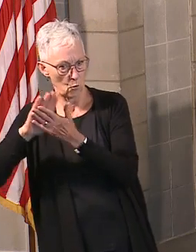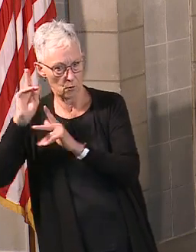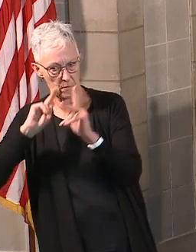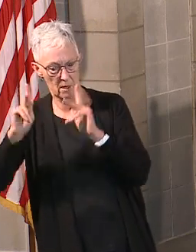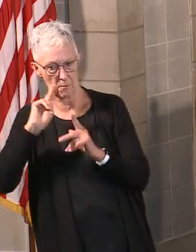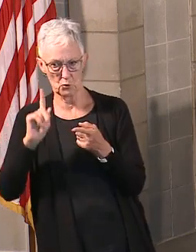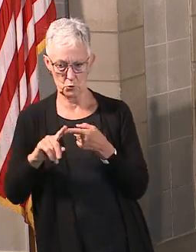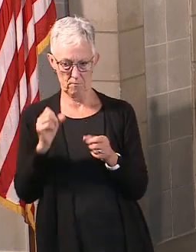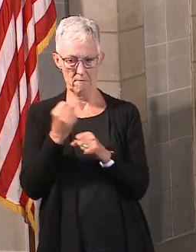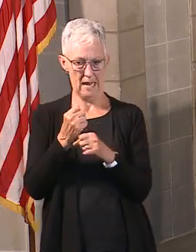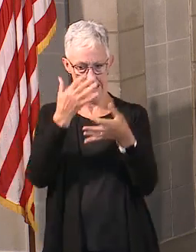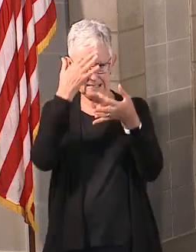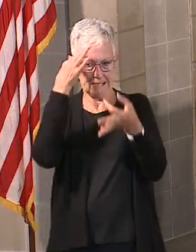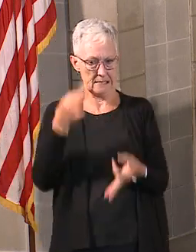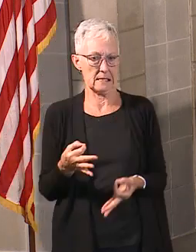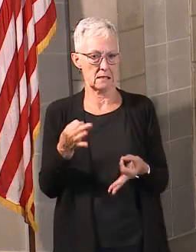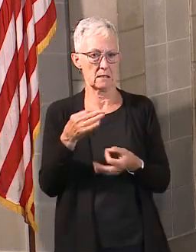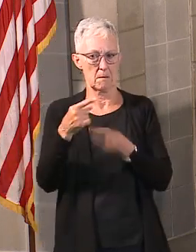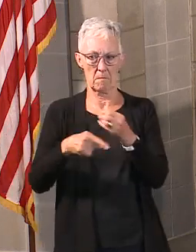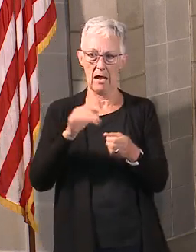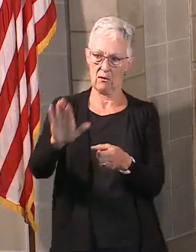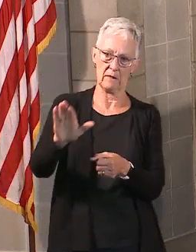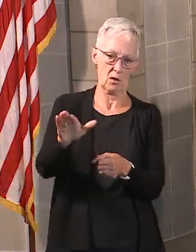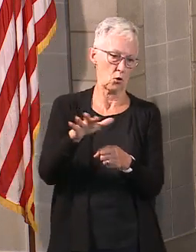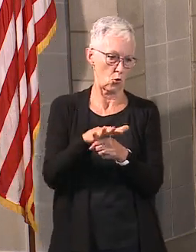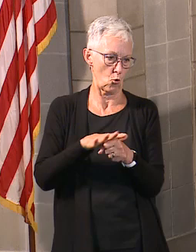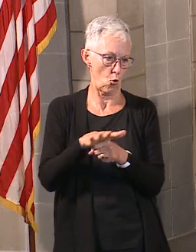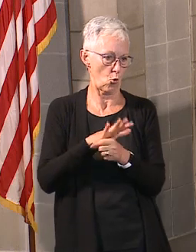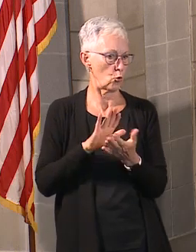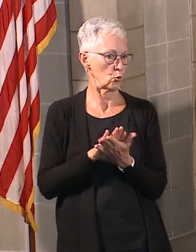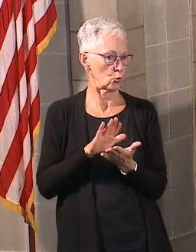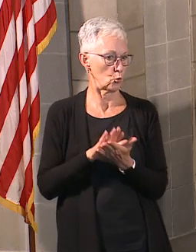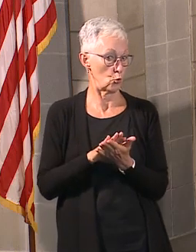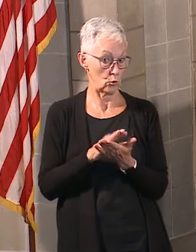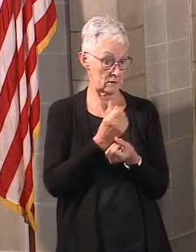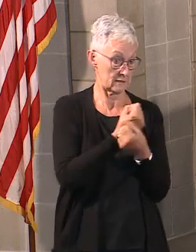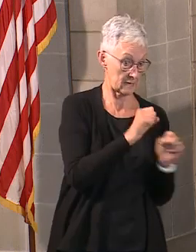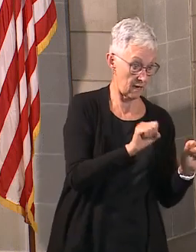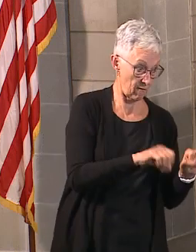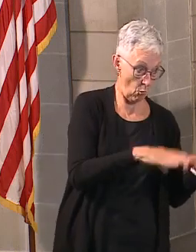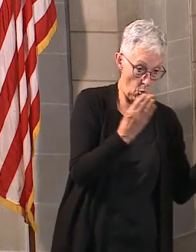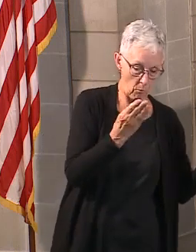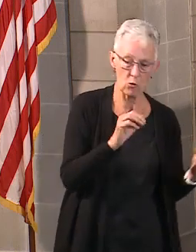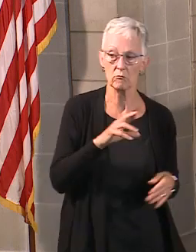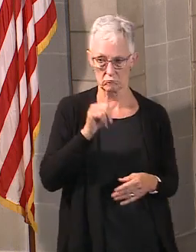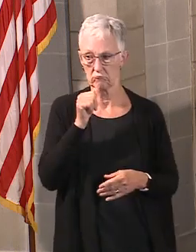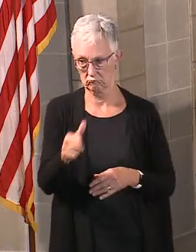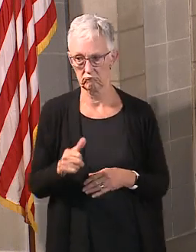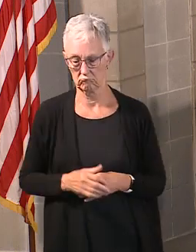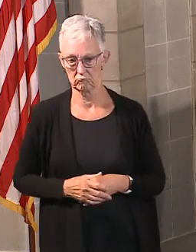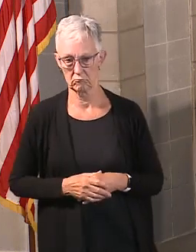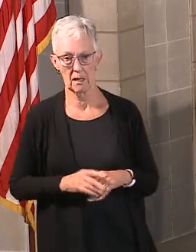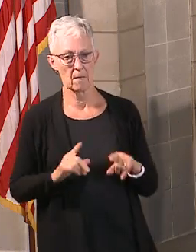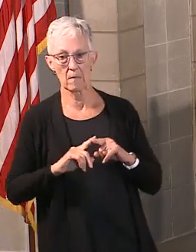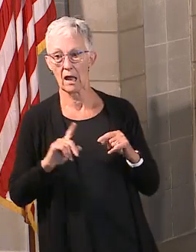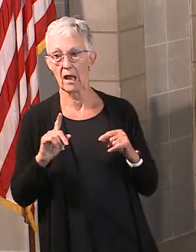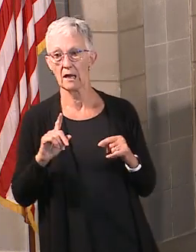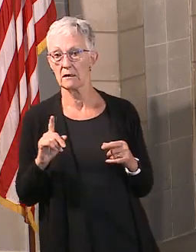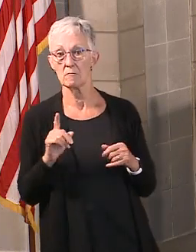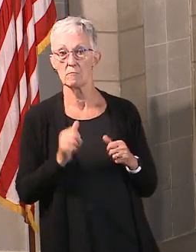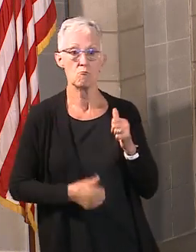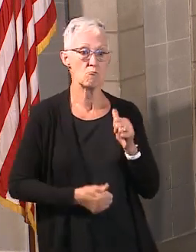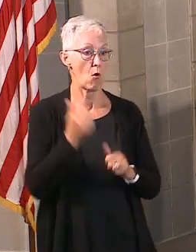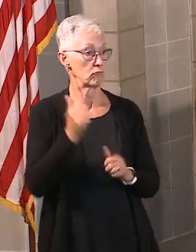to make a particular difference in keeping that environment safe. Ultimately, the end, we believe having students in schools is